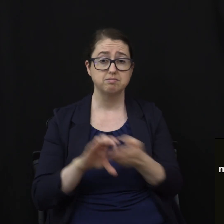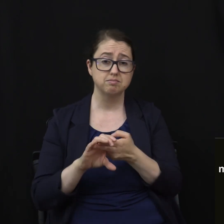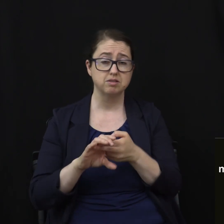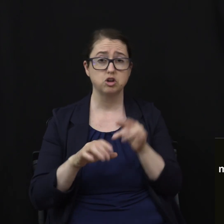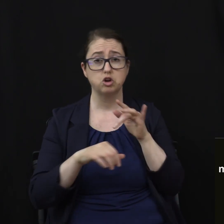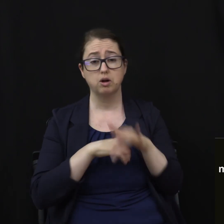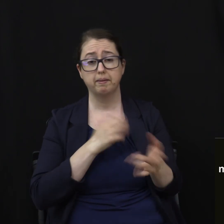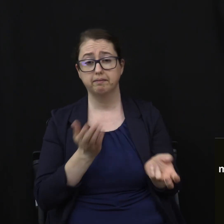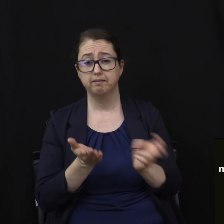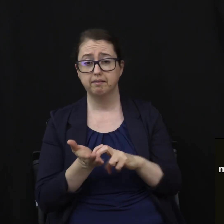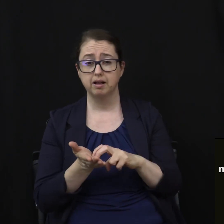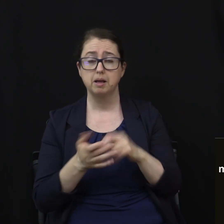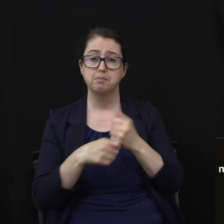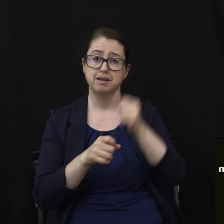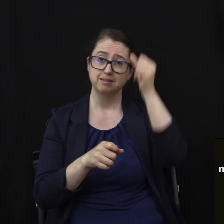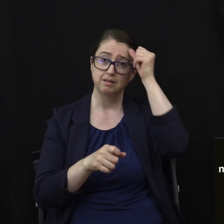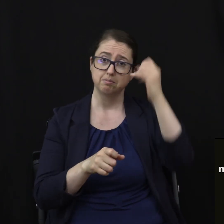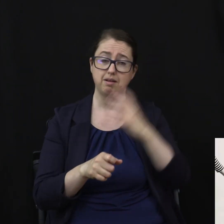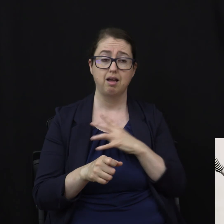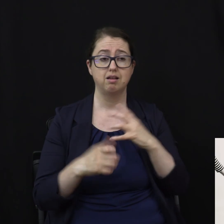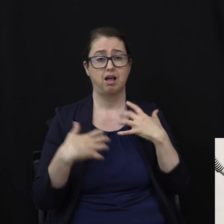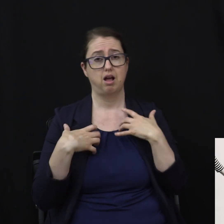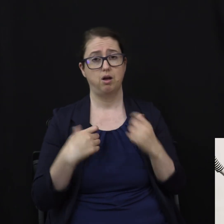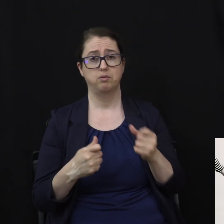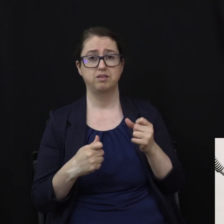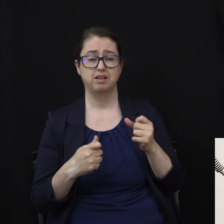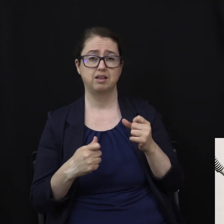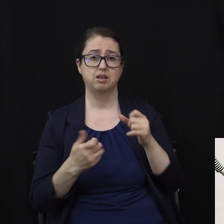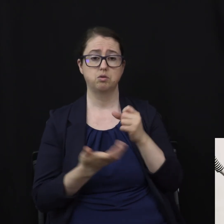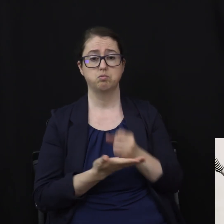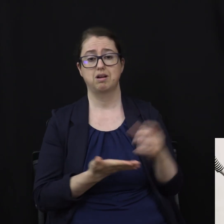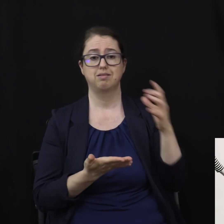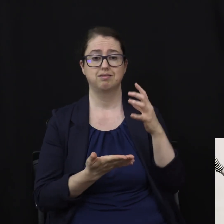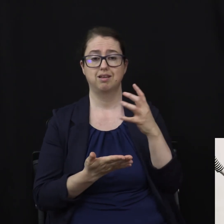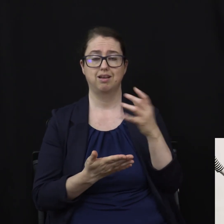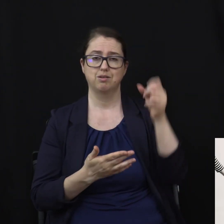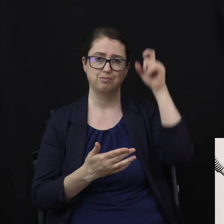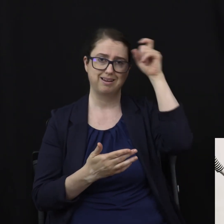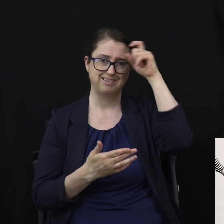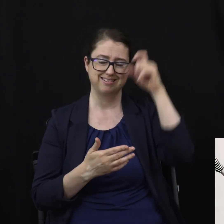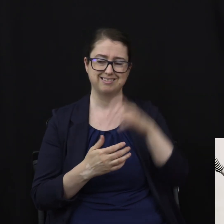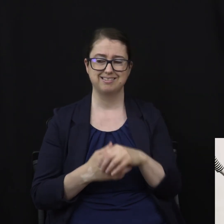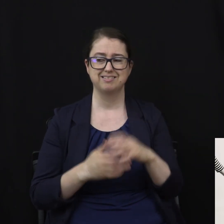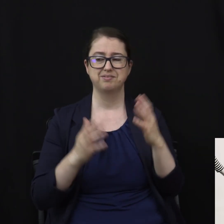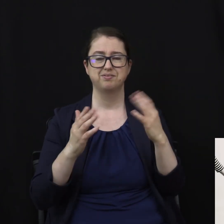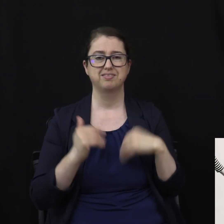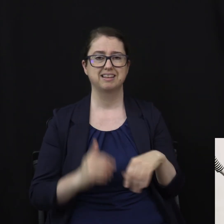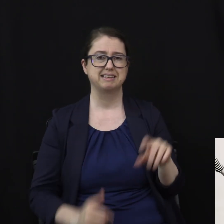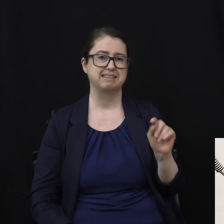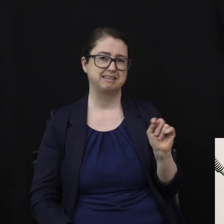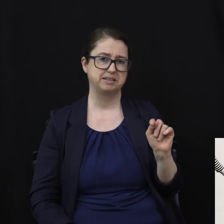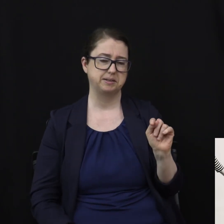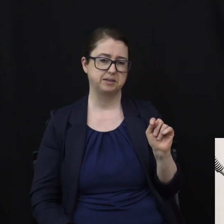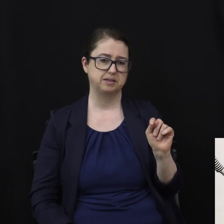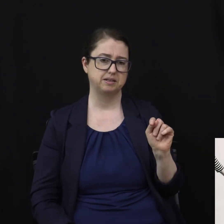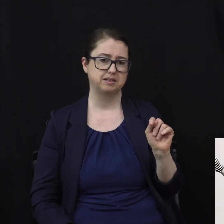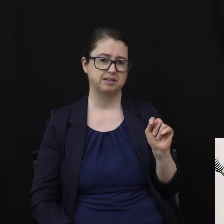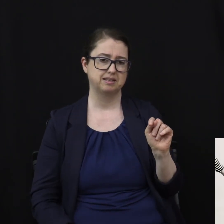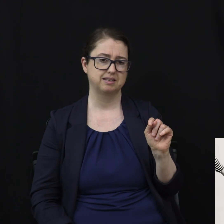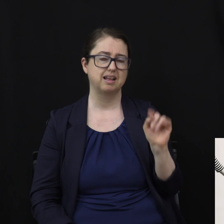wealthy, and wise. We are now at T, and T stands for trust. Does